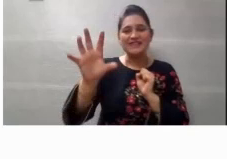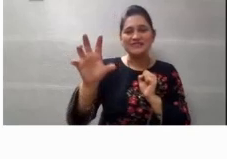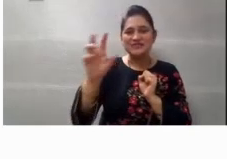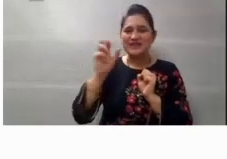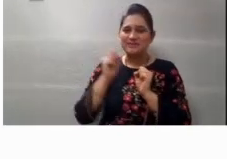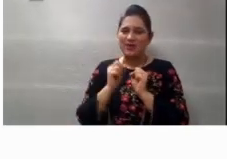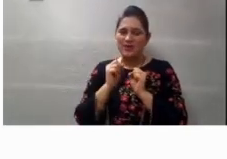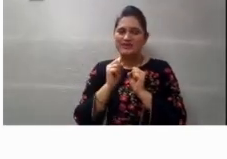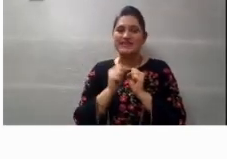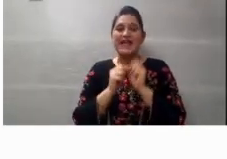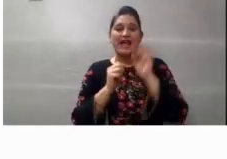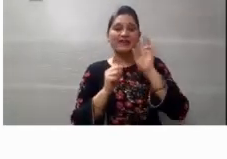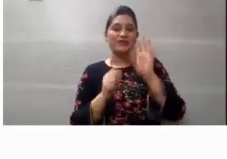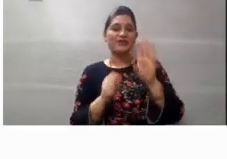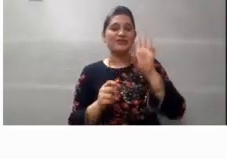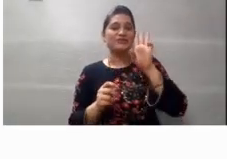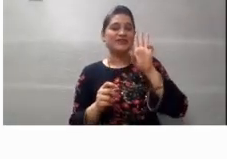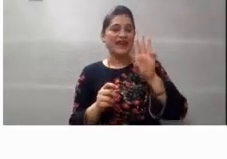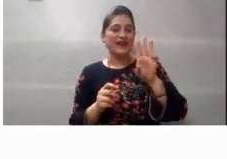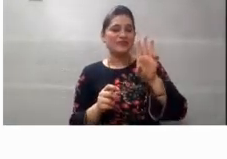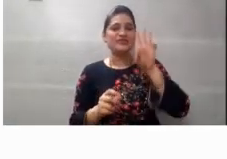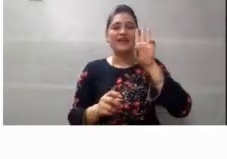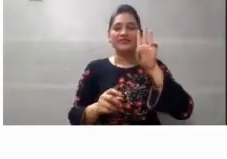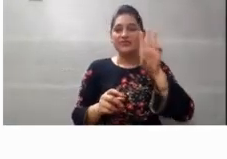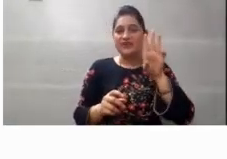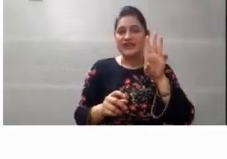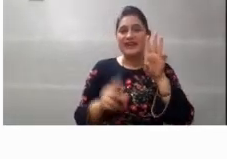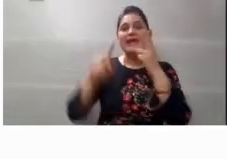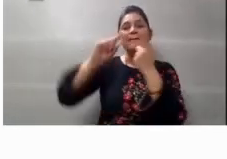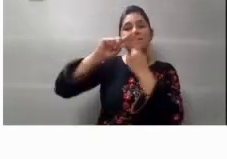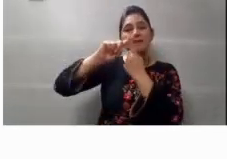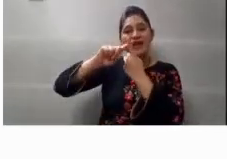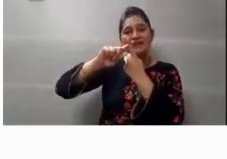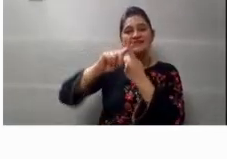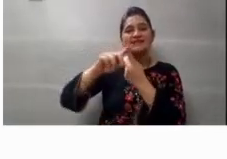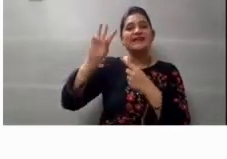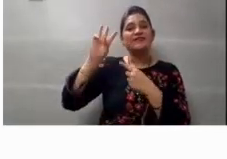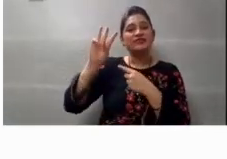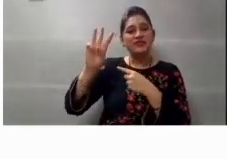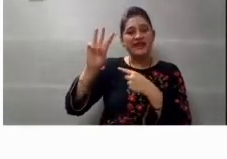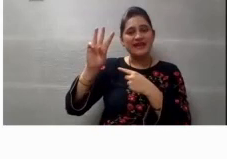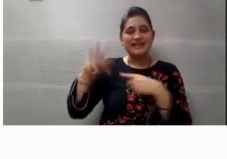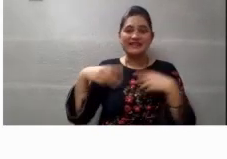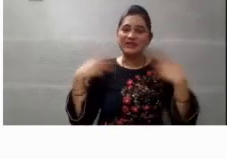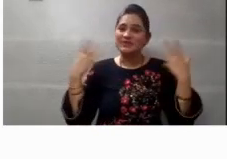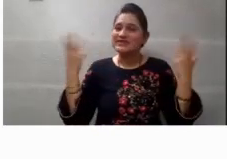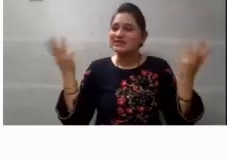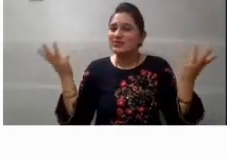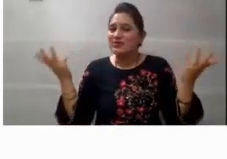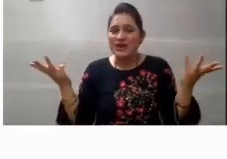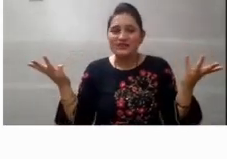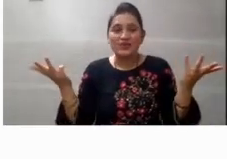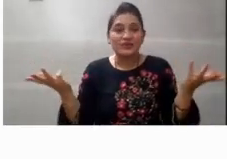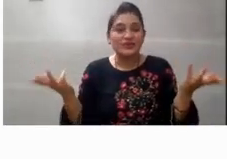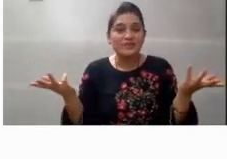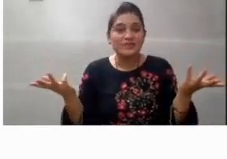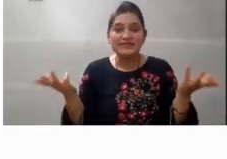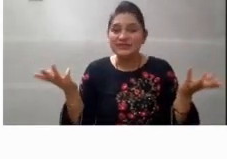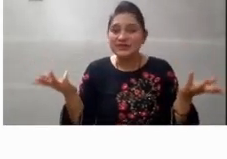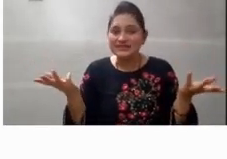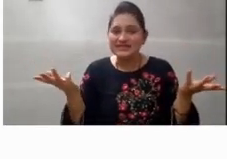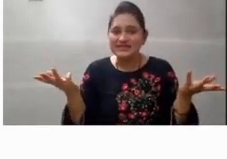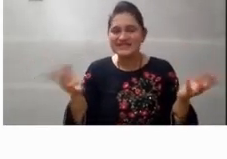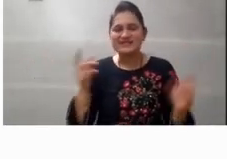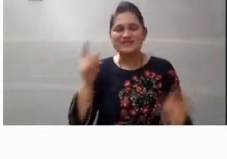plates and three bowls. And you're going to count. Three plus three equals to what? What